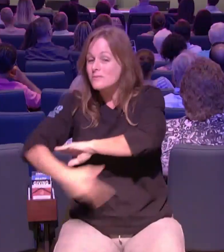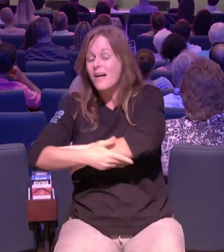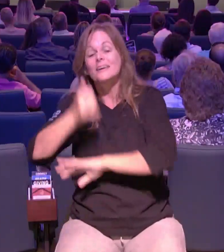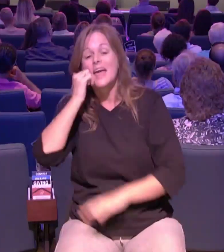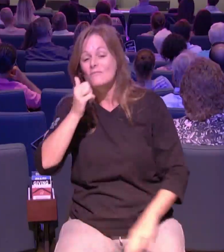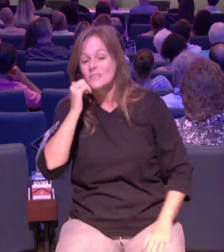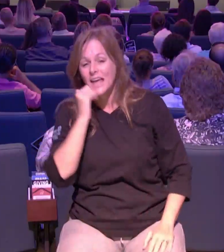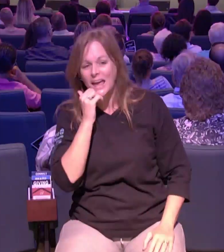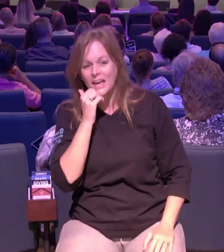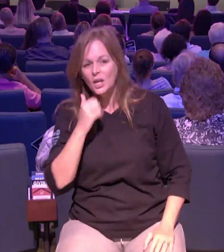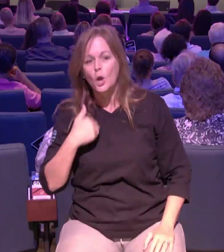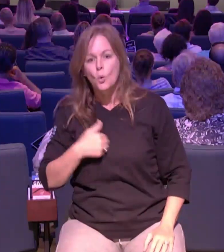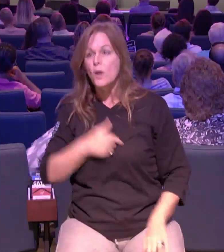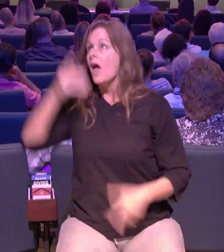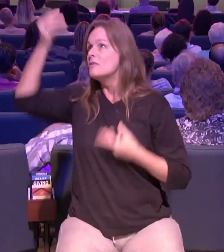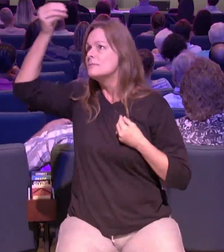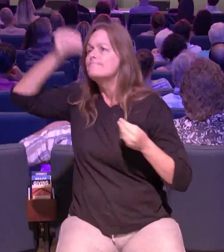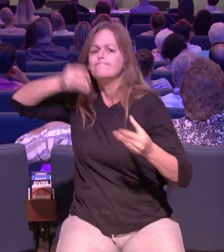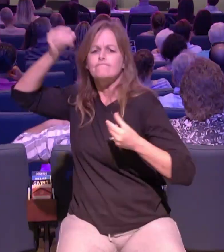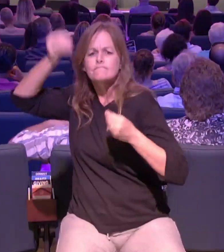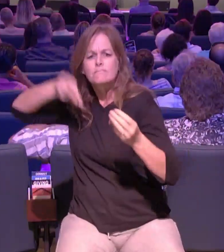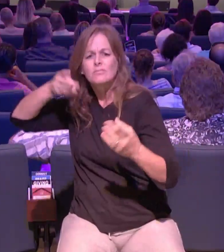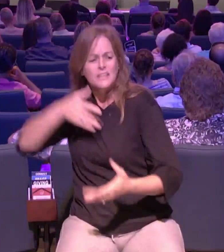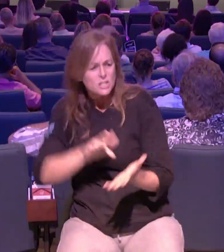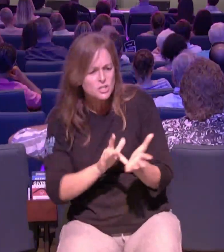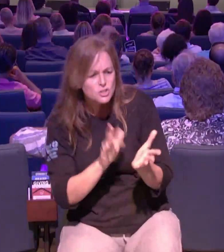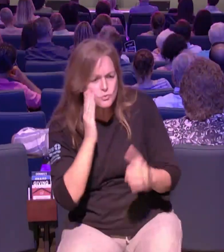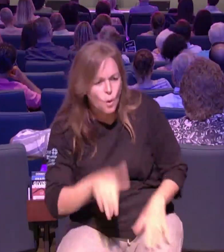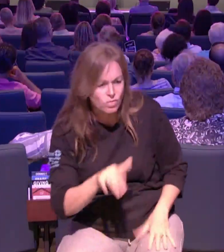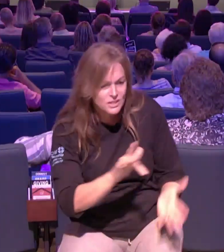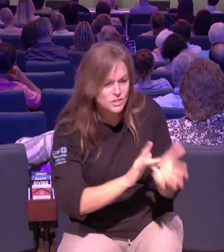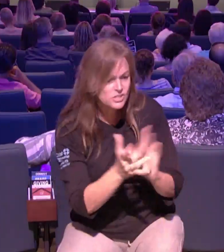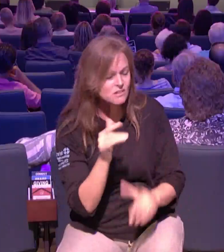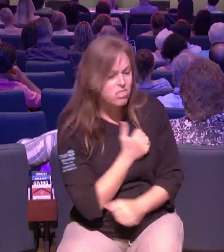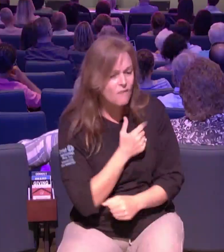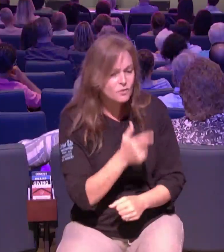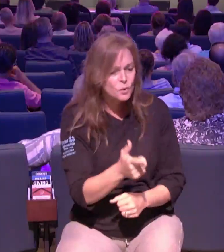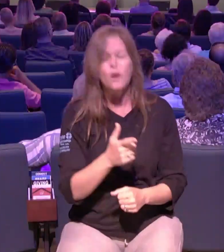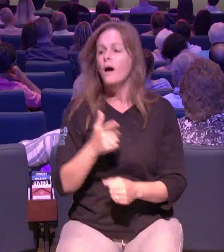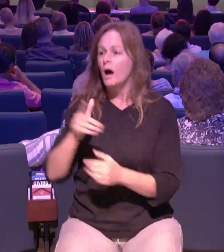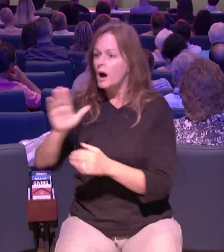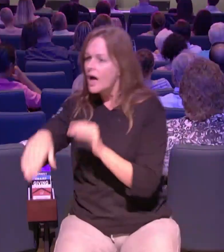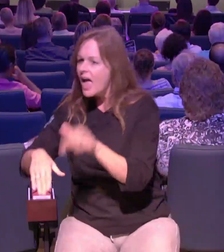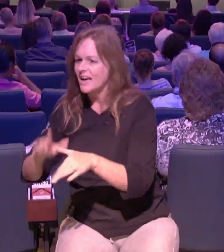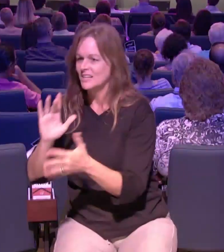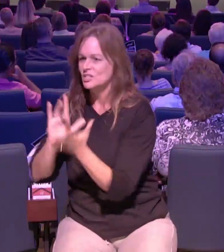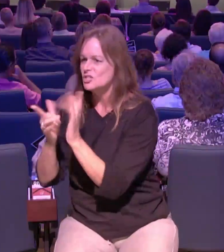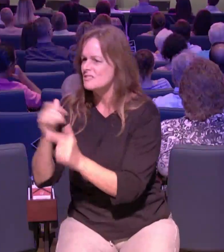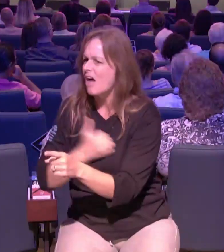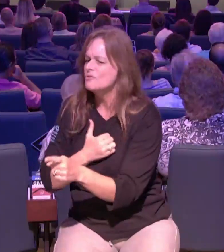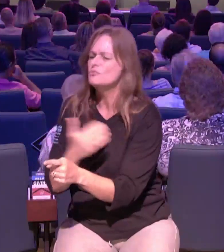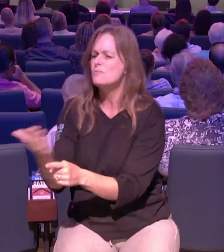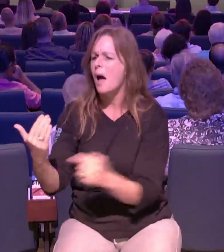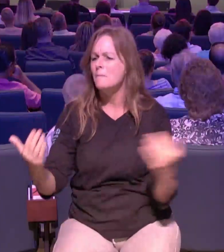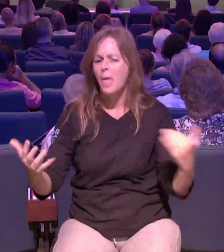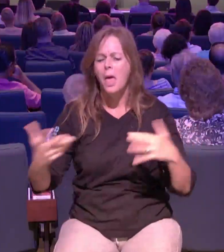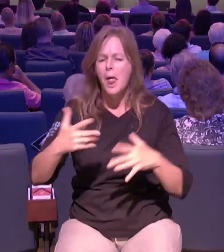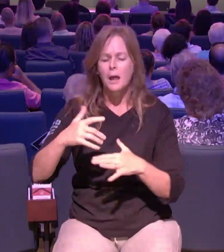it's not an organization that you are the church you're the everyone part of that and so we have to go be everyone every day everywhere